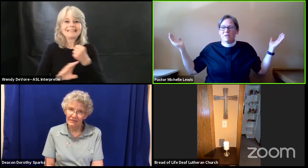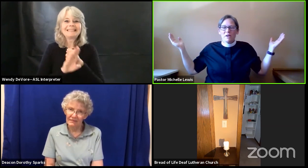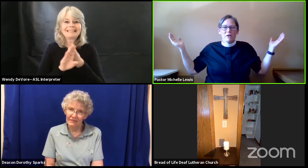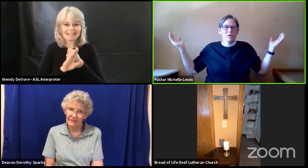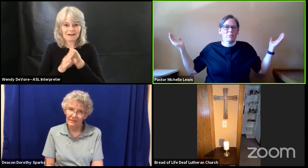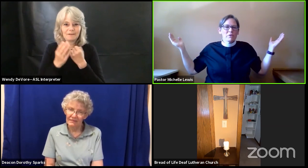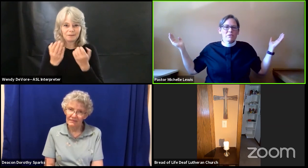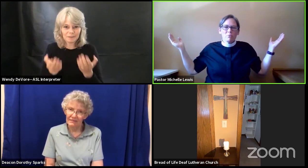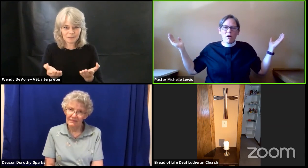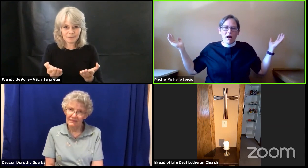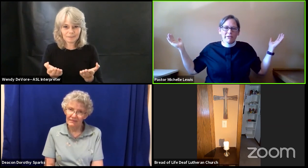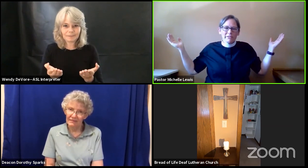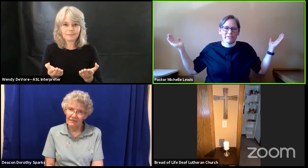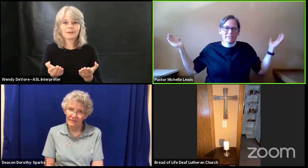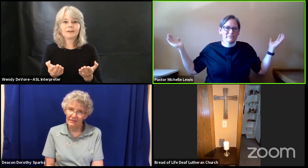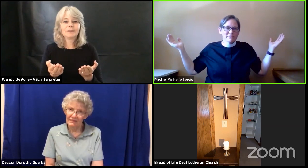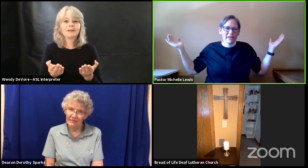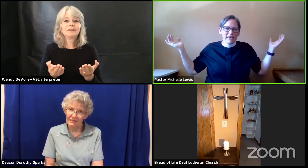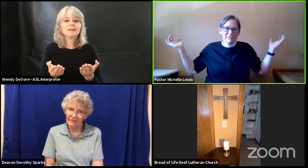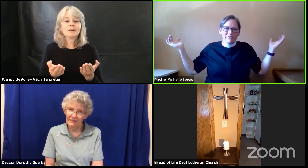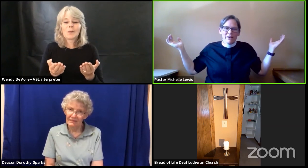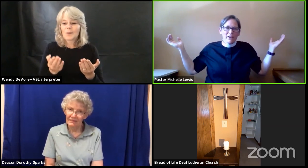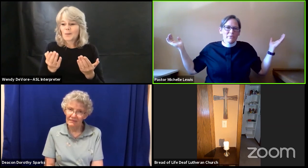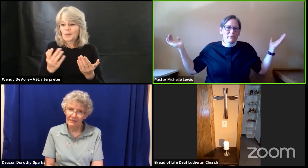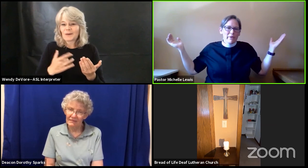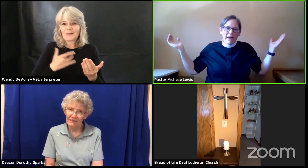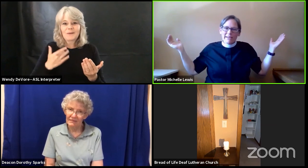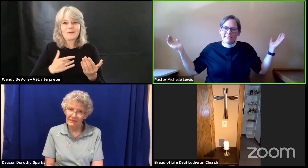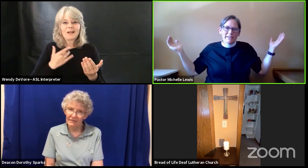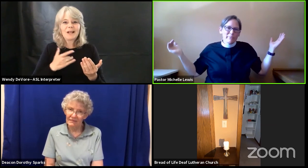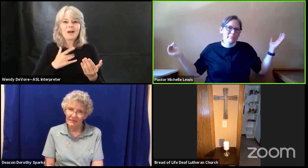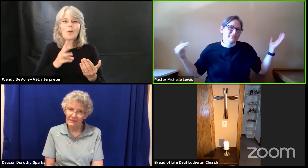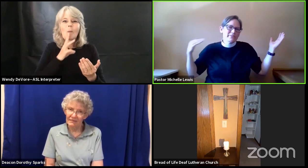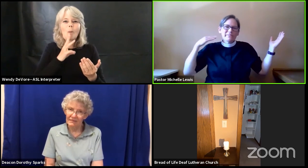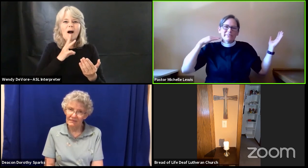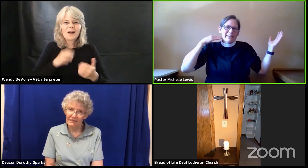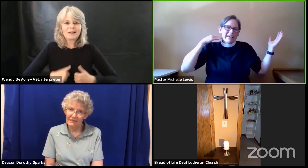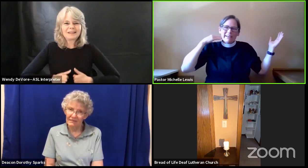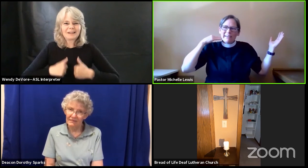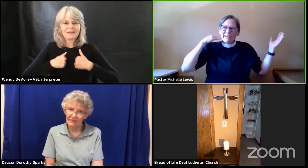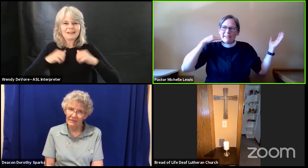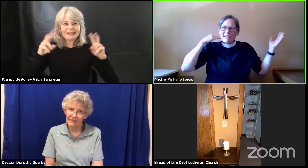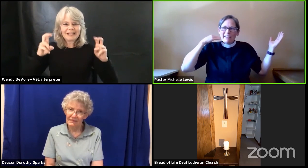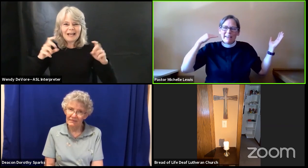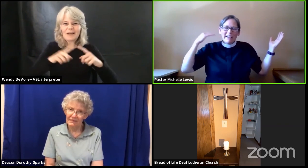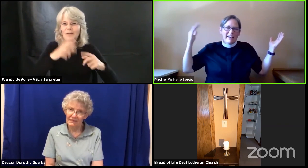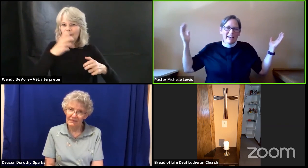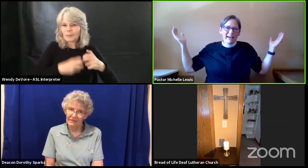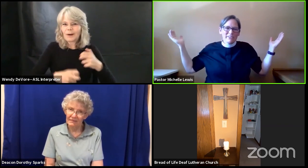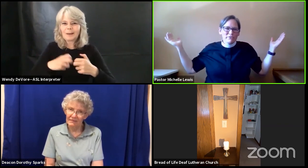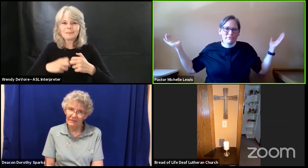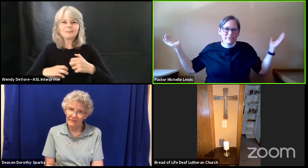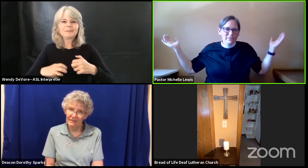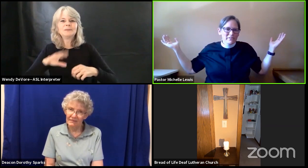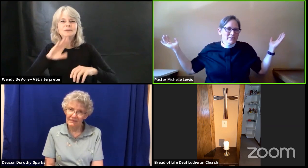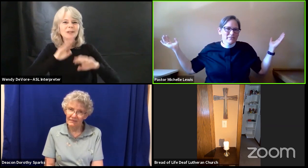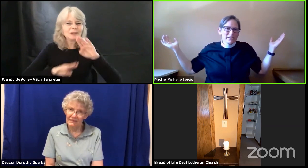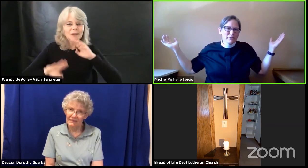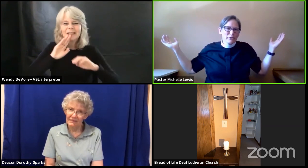When the waters of life rise up to your neck and you feel like you're